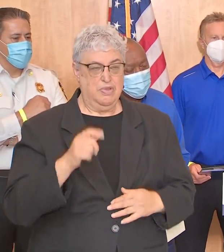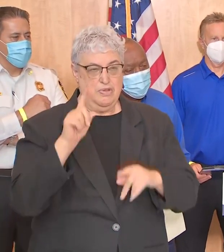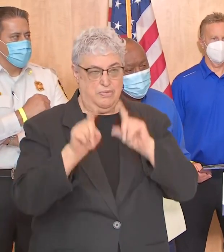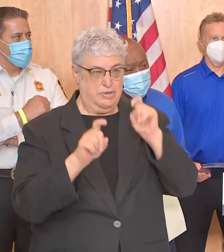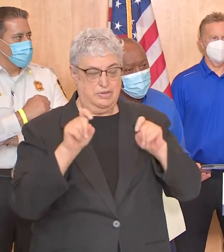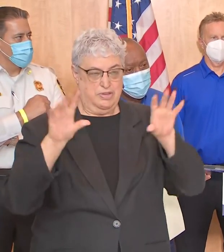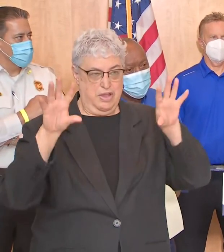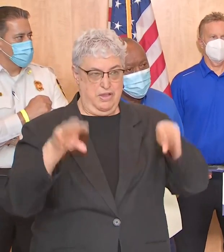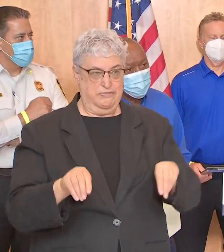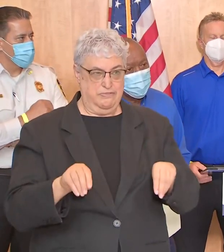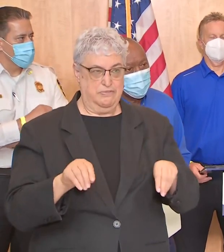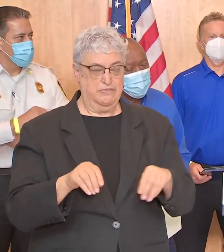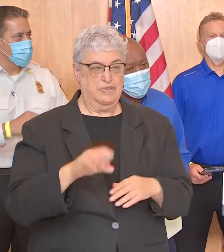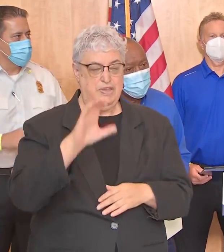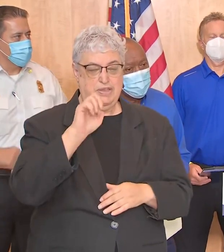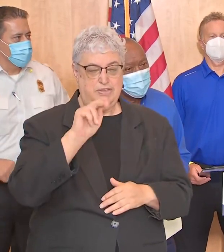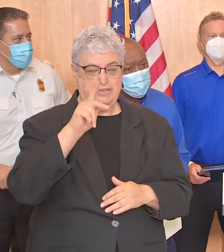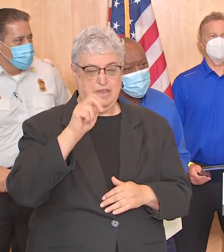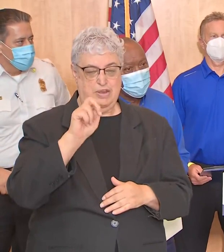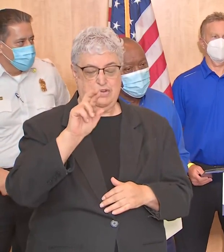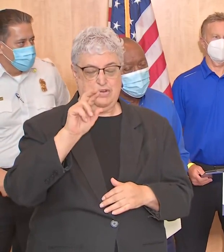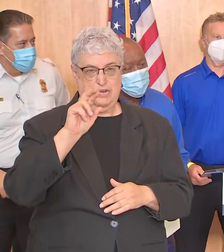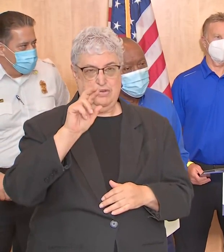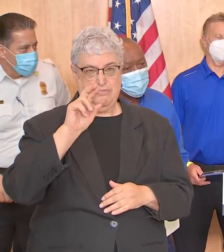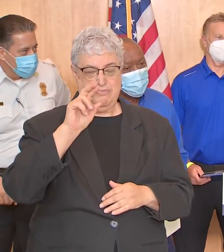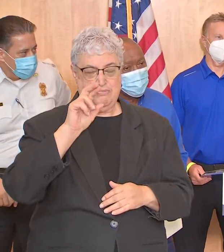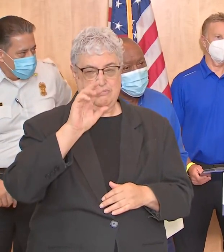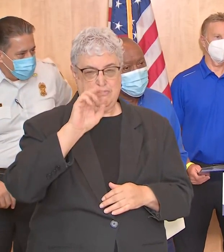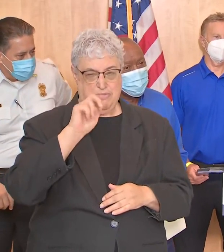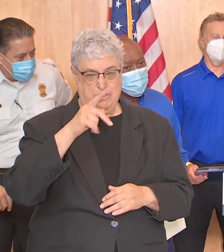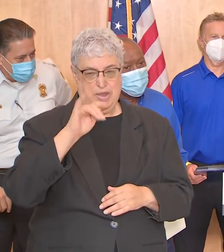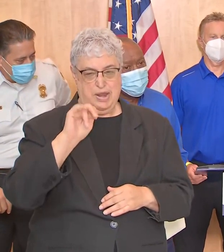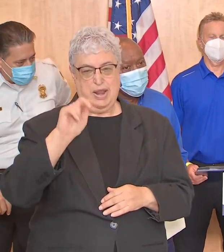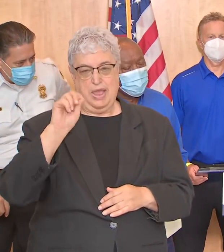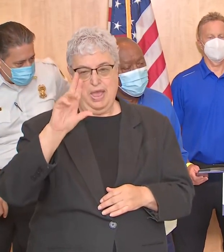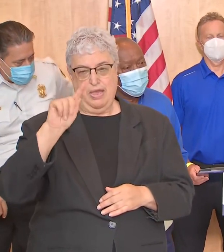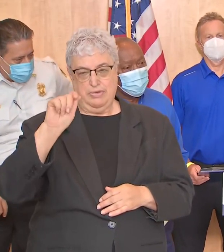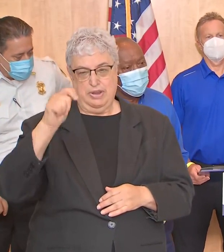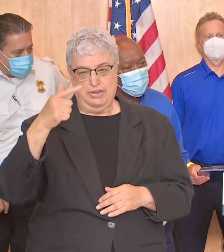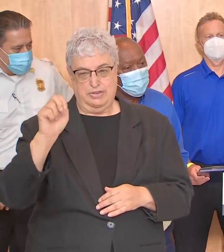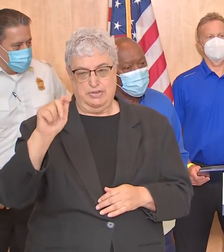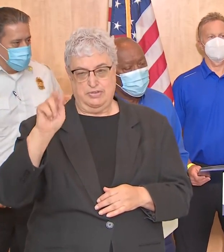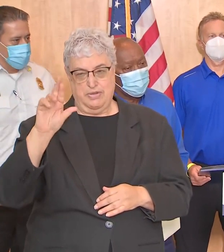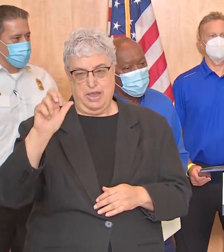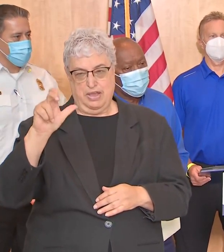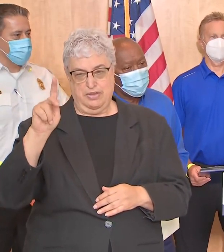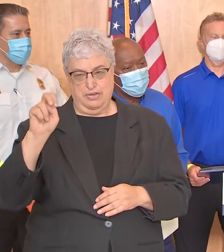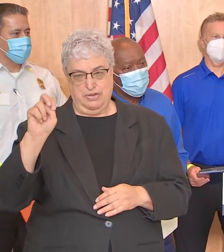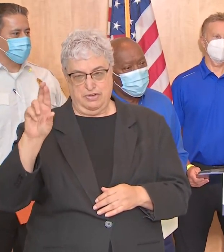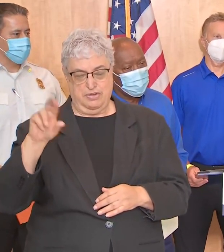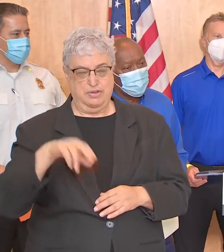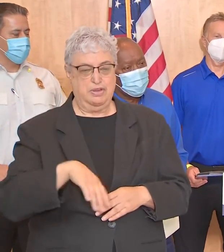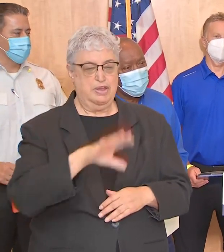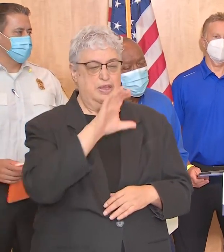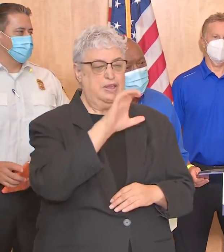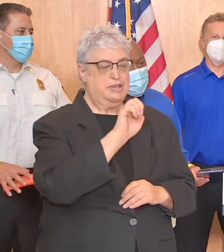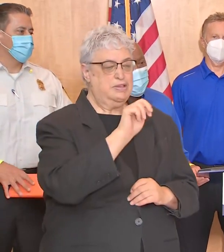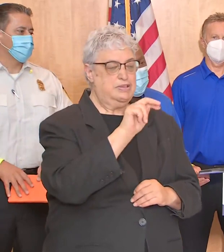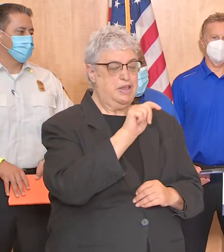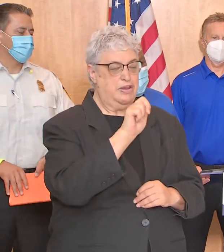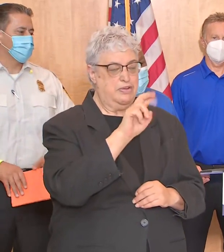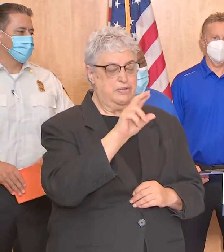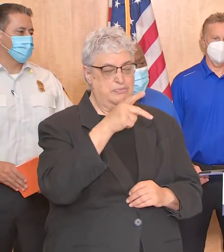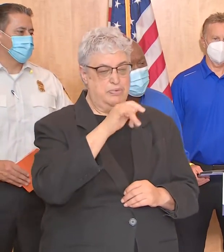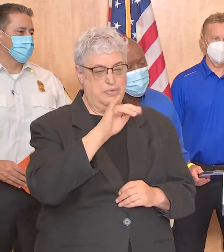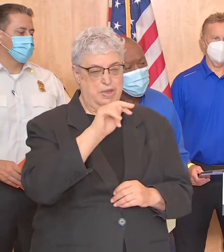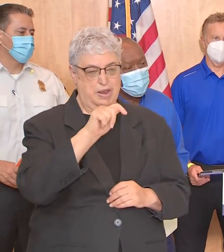outages please visit Centerpoint outage tracker please log on to our website Centerpoint energy slash storm center